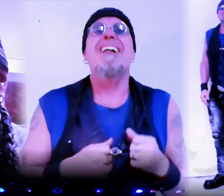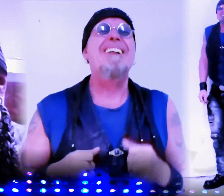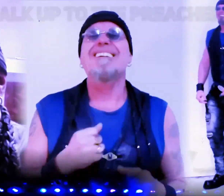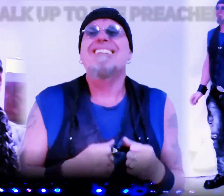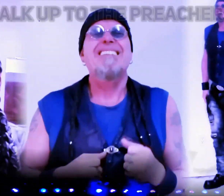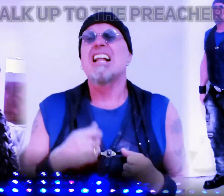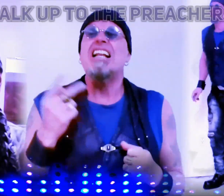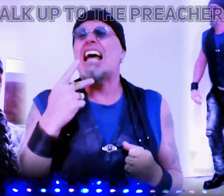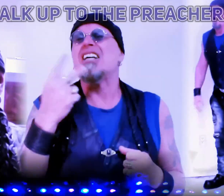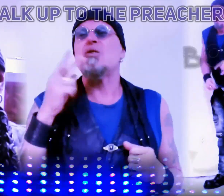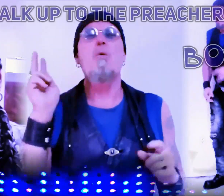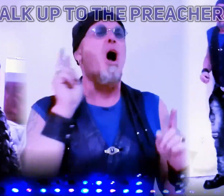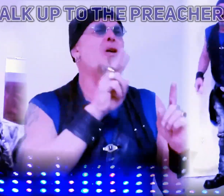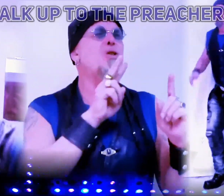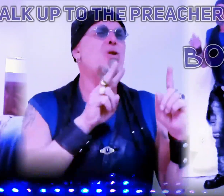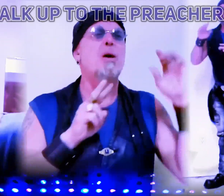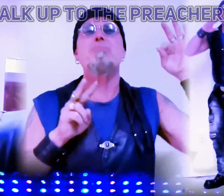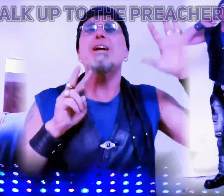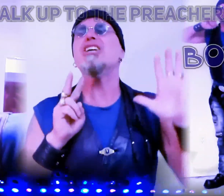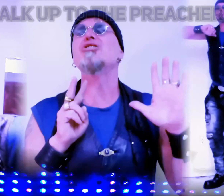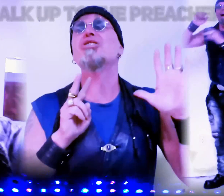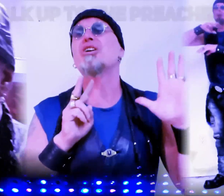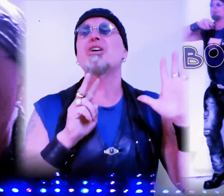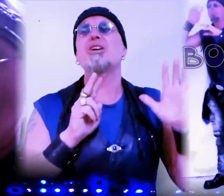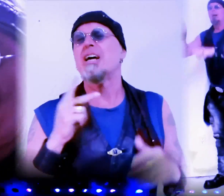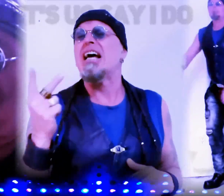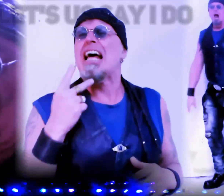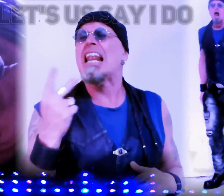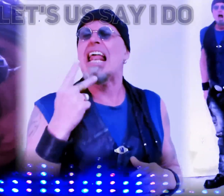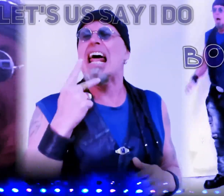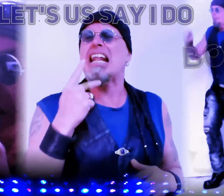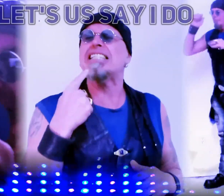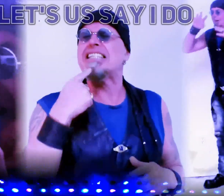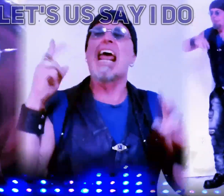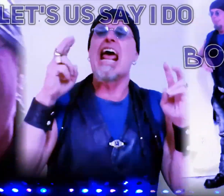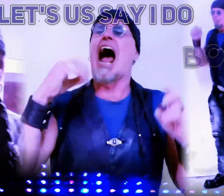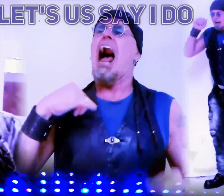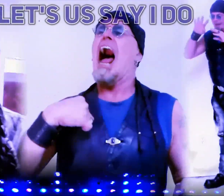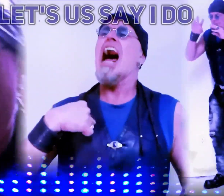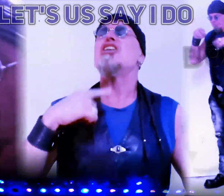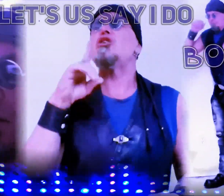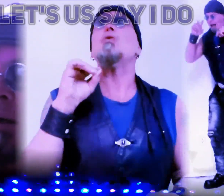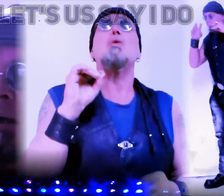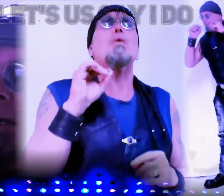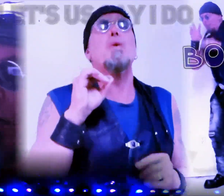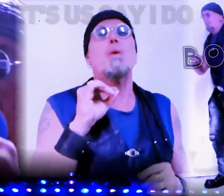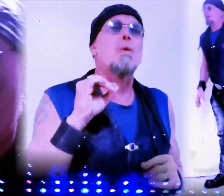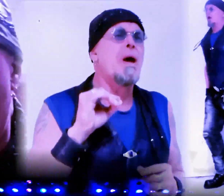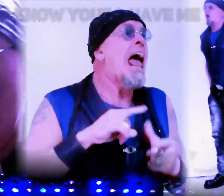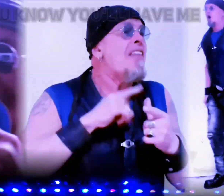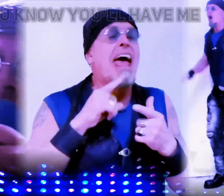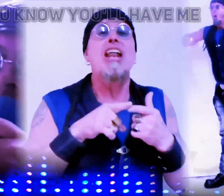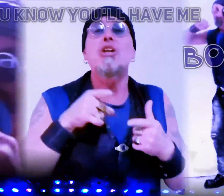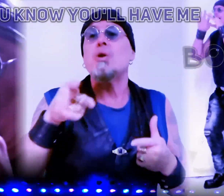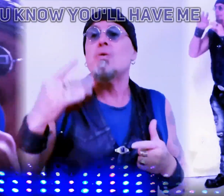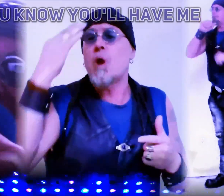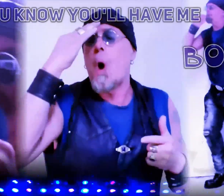Oh, let's walk up to the preacher. And let us say I do. And then you know